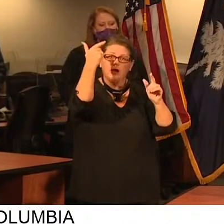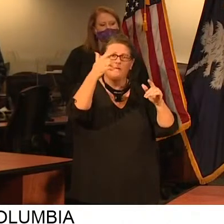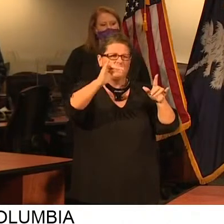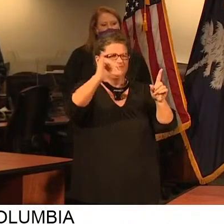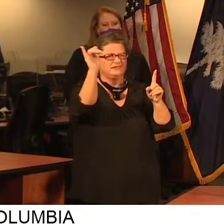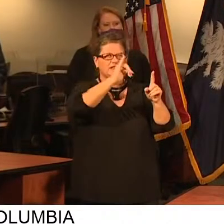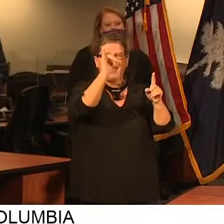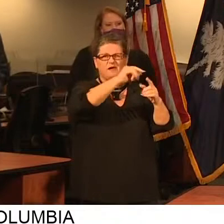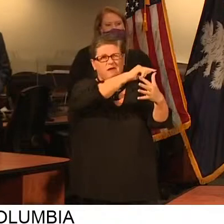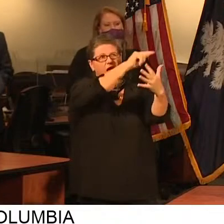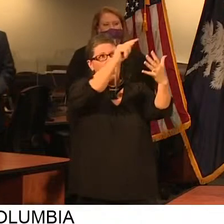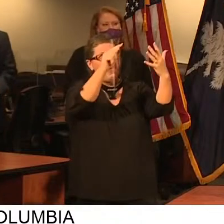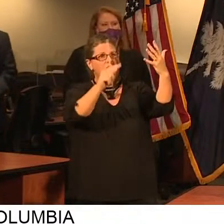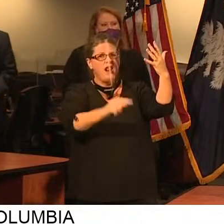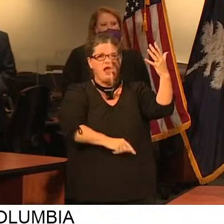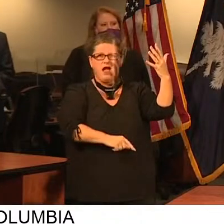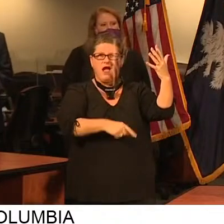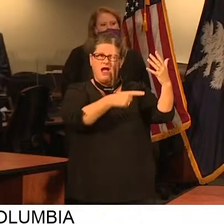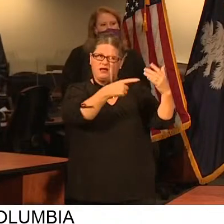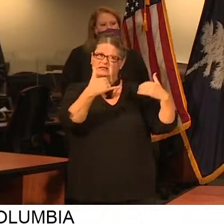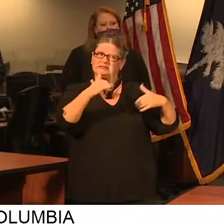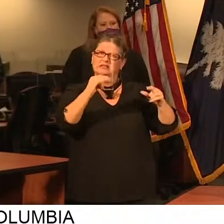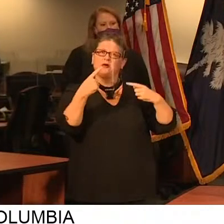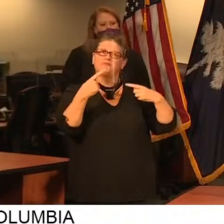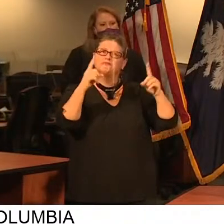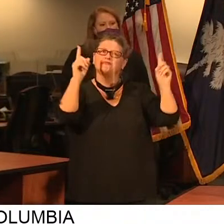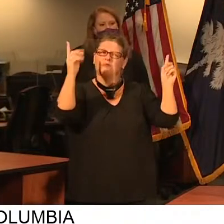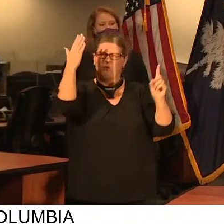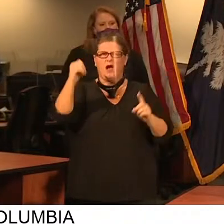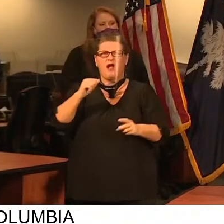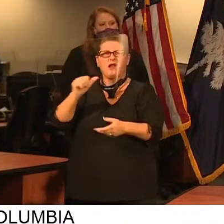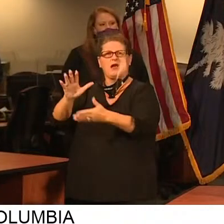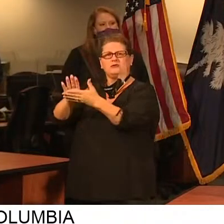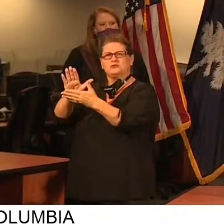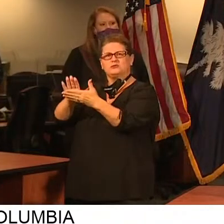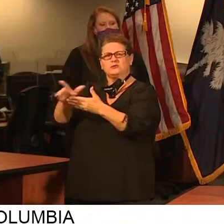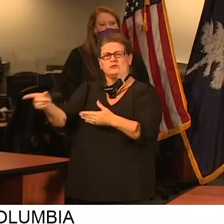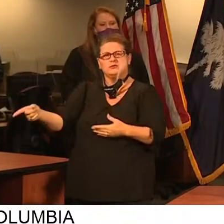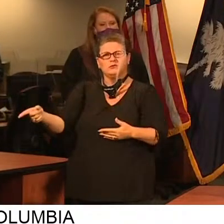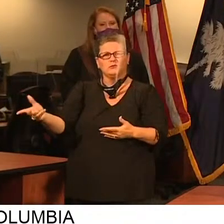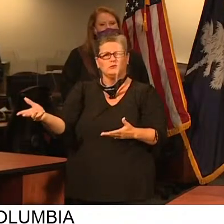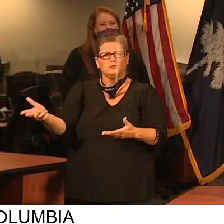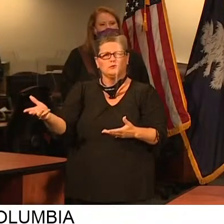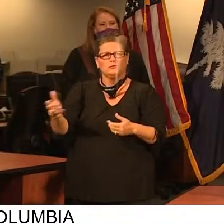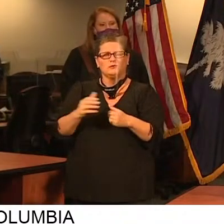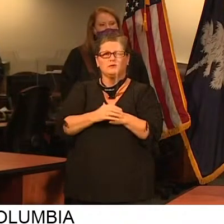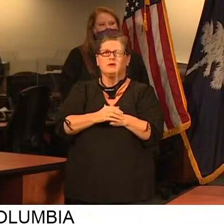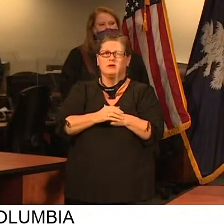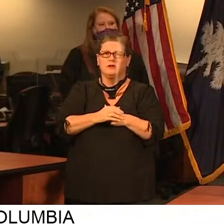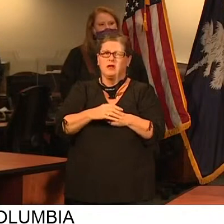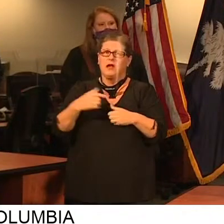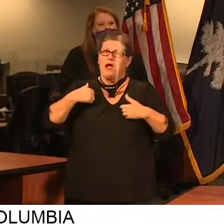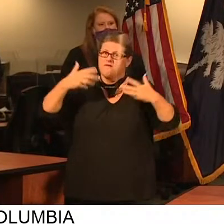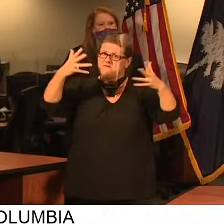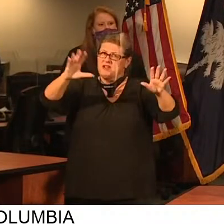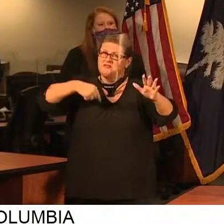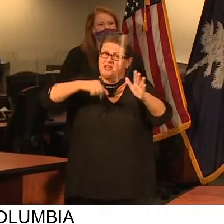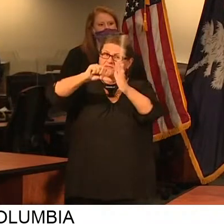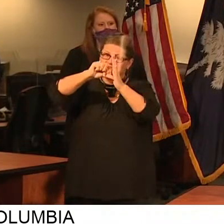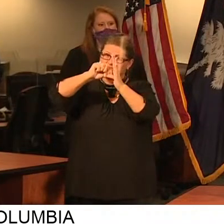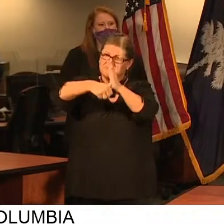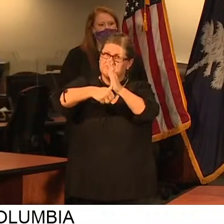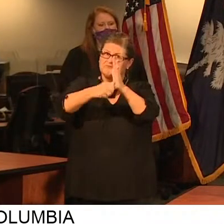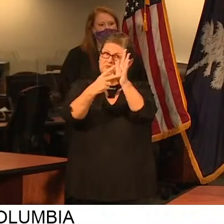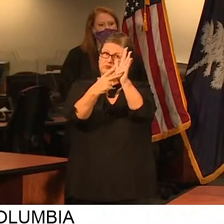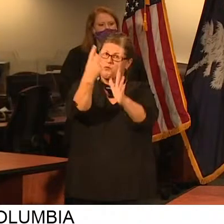are still doing successfully today. And we announced some time ago and made it doubly clear to all the